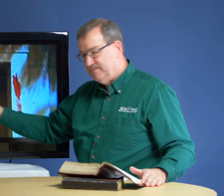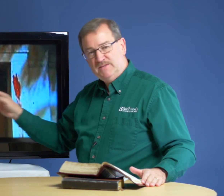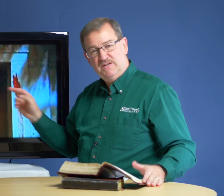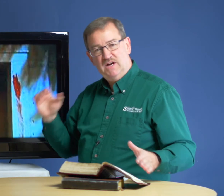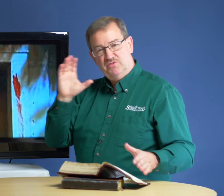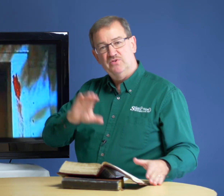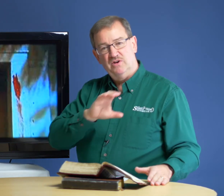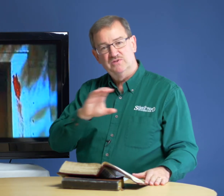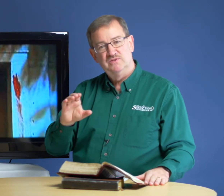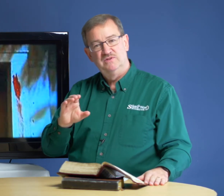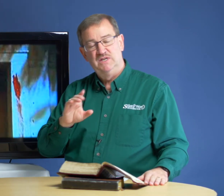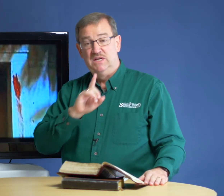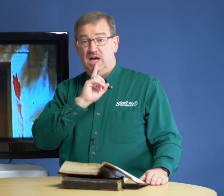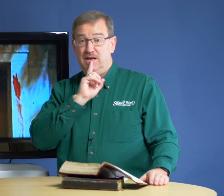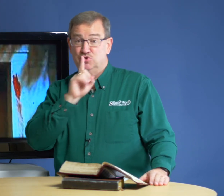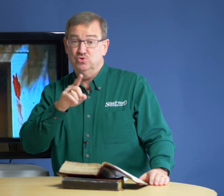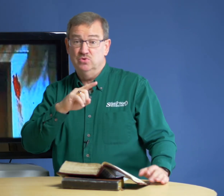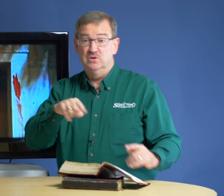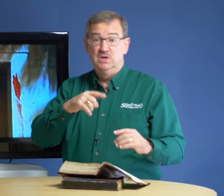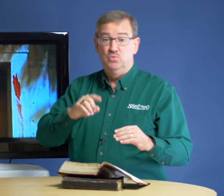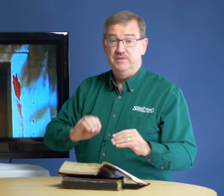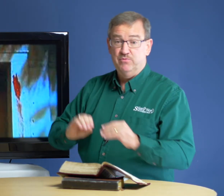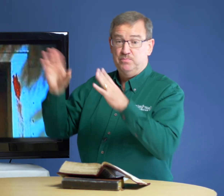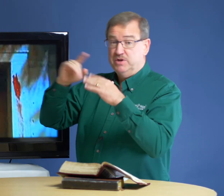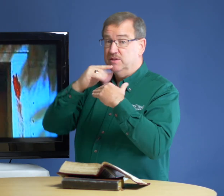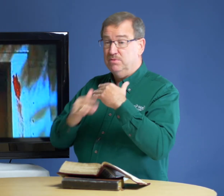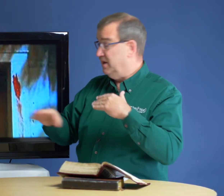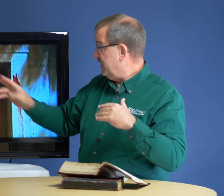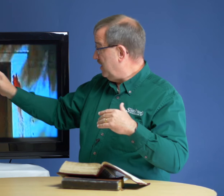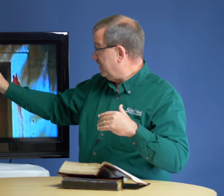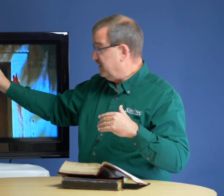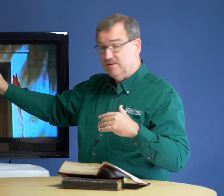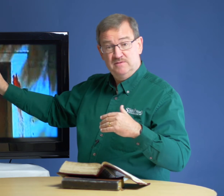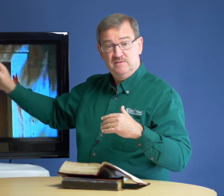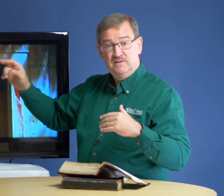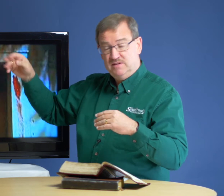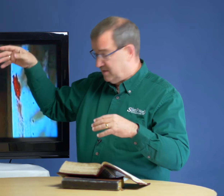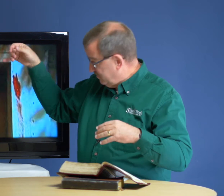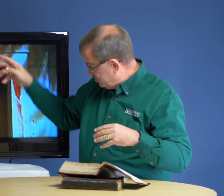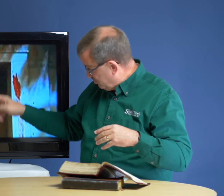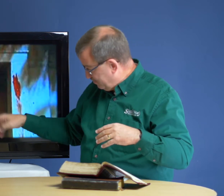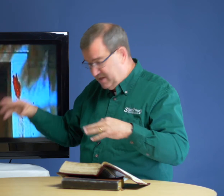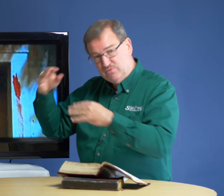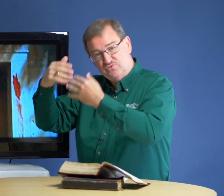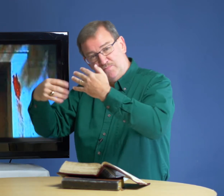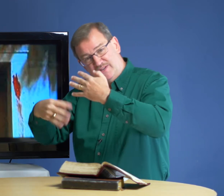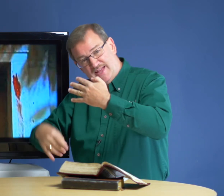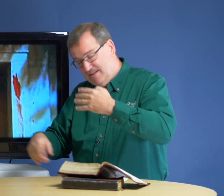Of the cross. I'm sure when they were putting the blood up here, that it was drip, it was dripping down